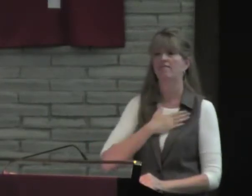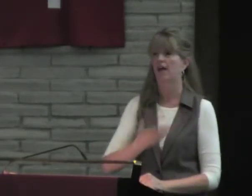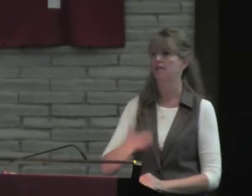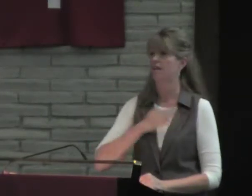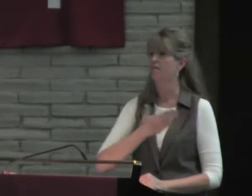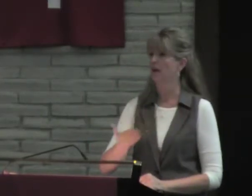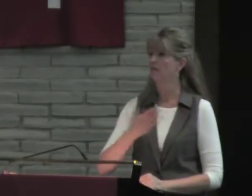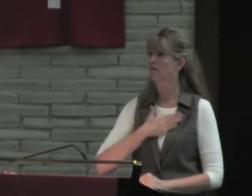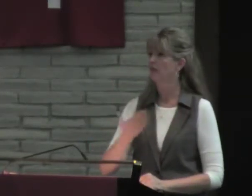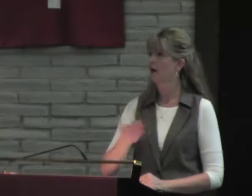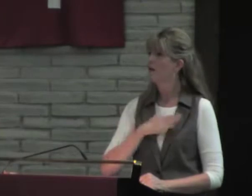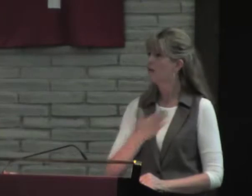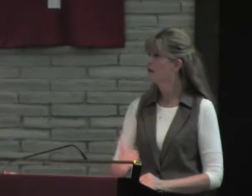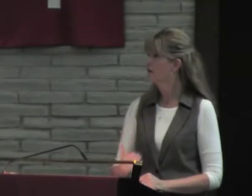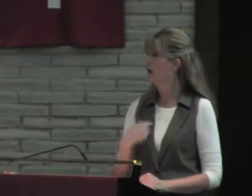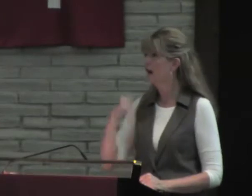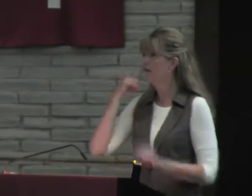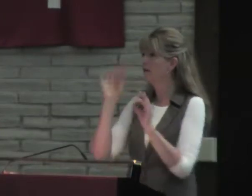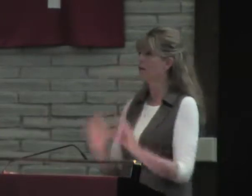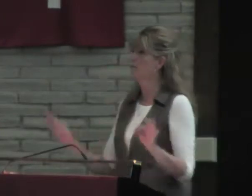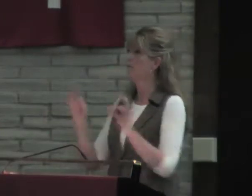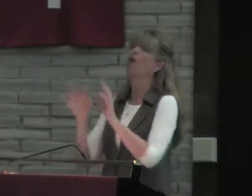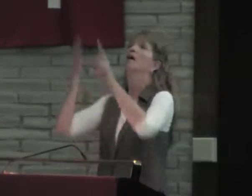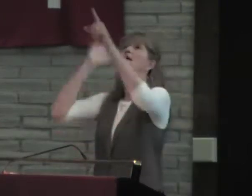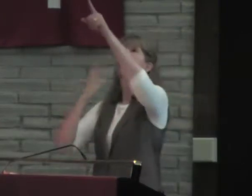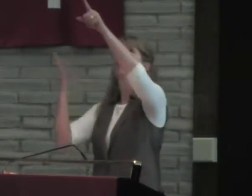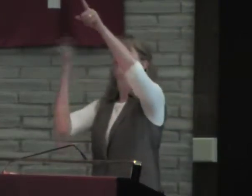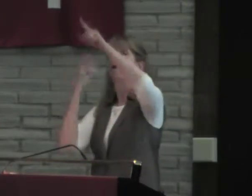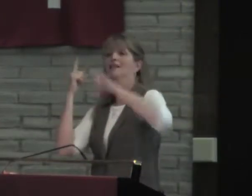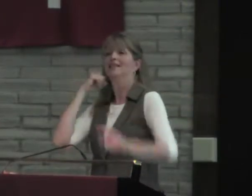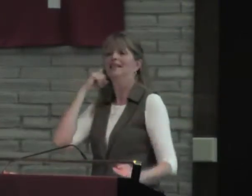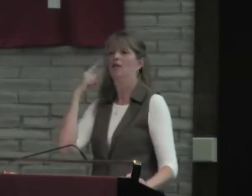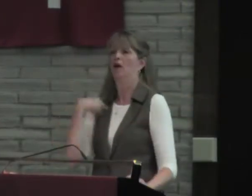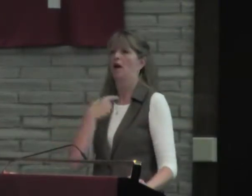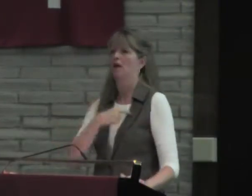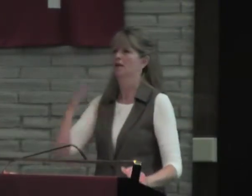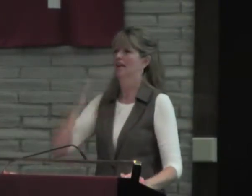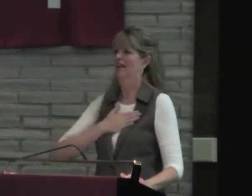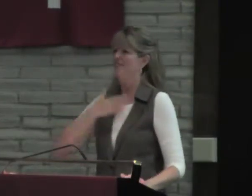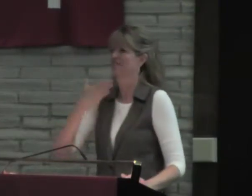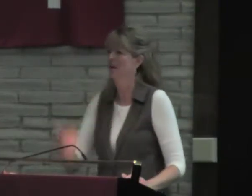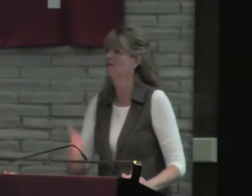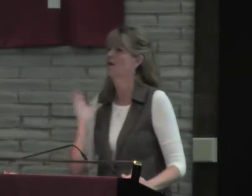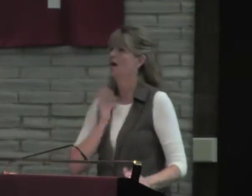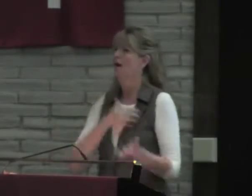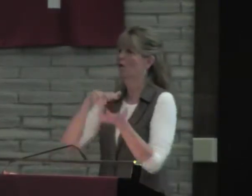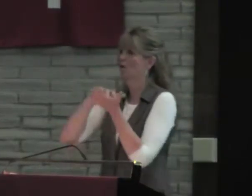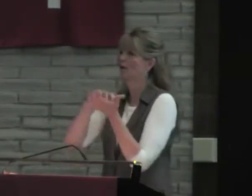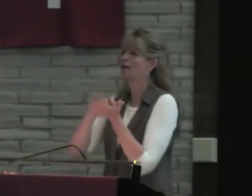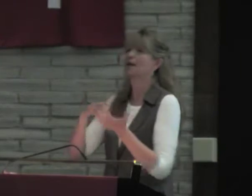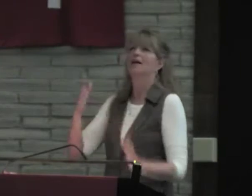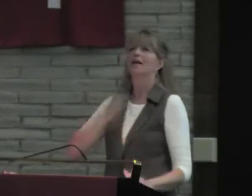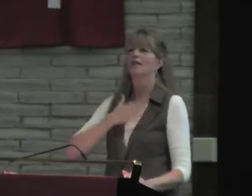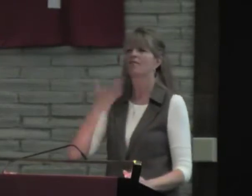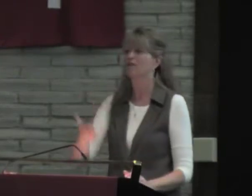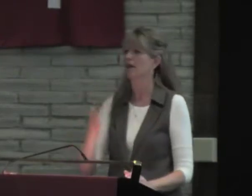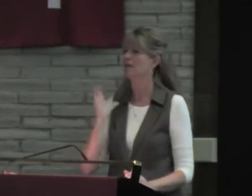Catholic Church, it's very important to them to confess. And I think it's important. God wants to hear us confess our weaknesses,